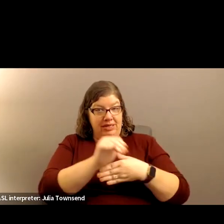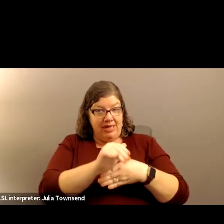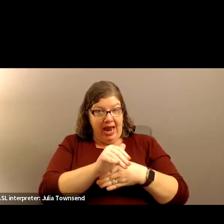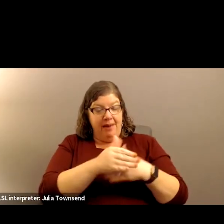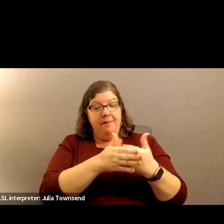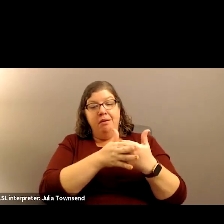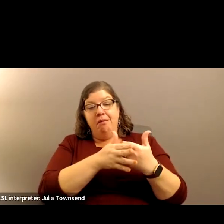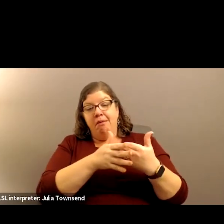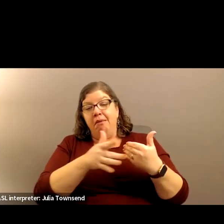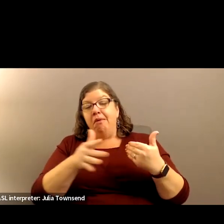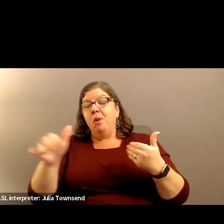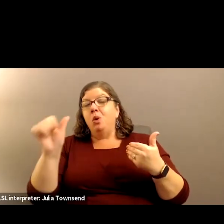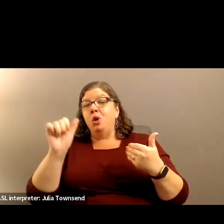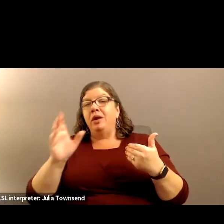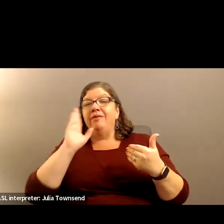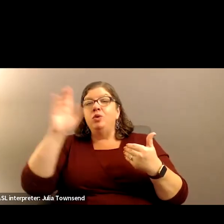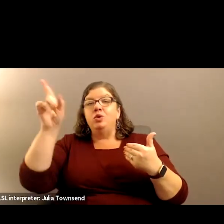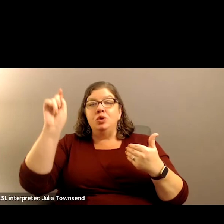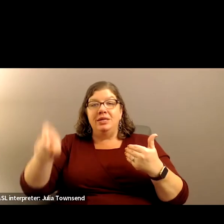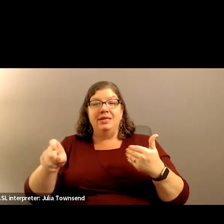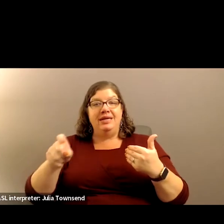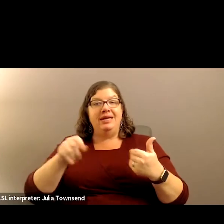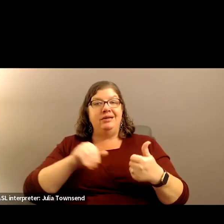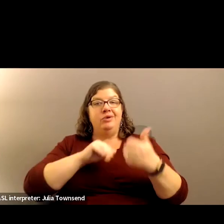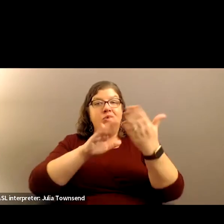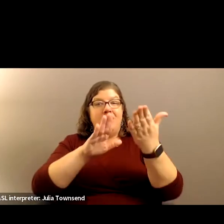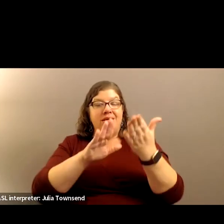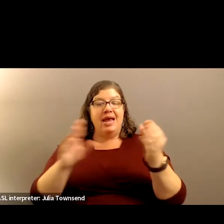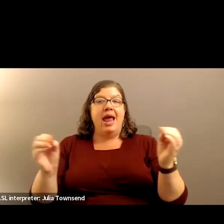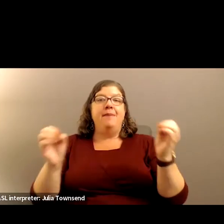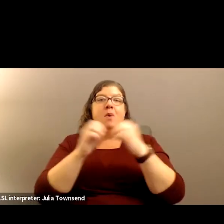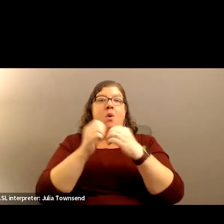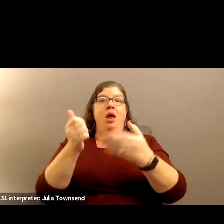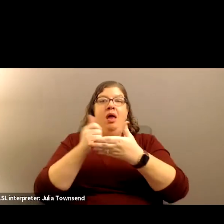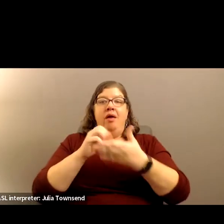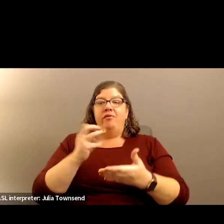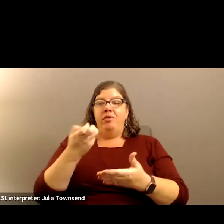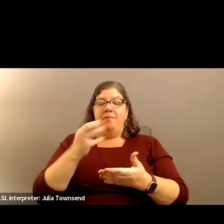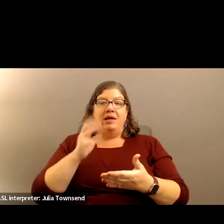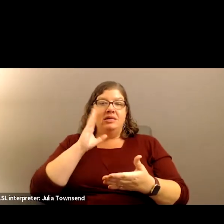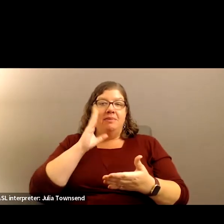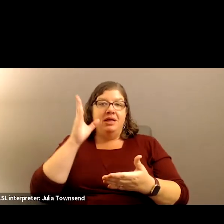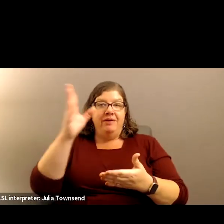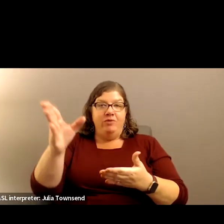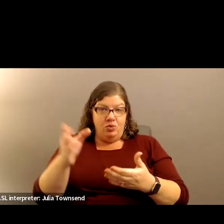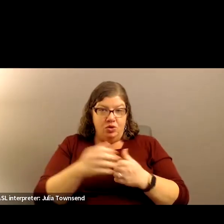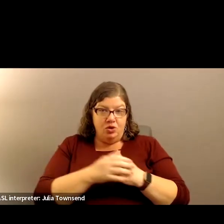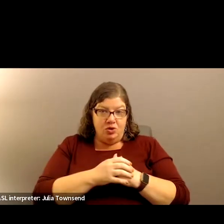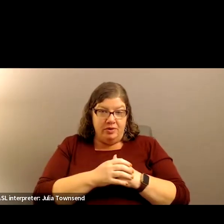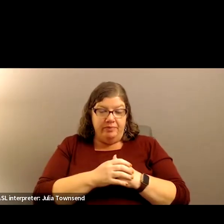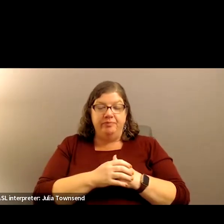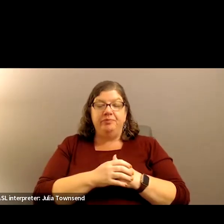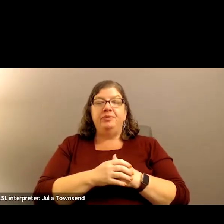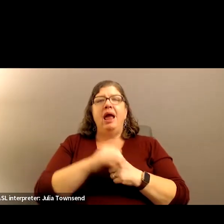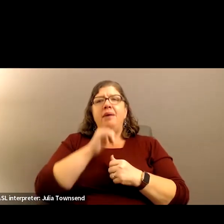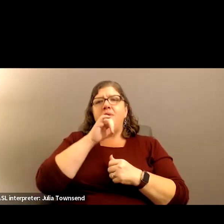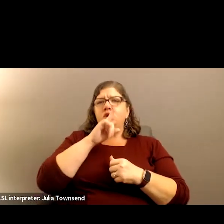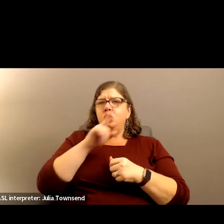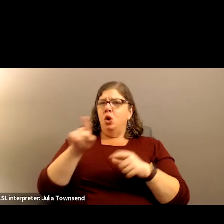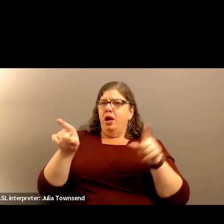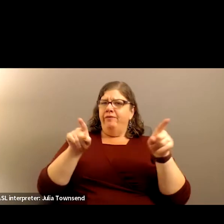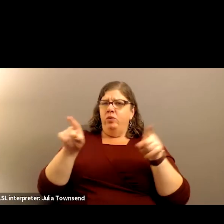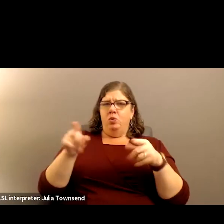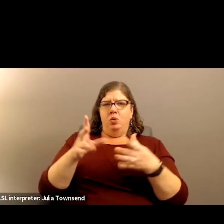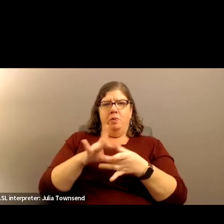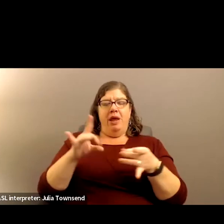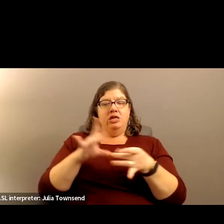we could be addressing a future need and more help from Maxim in the future. And also, I'm not sure if either of you mentioned